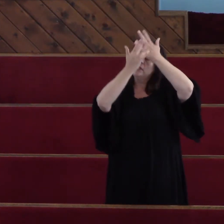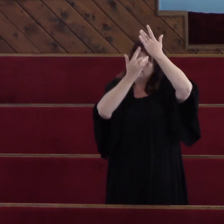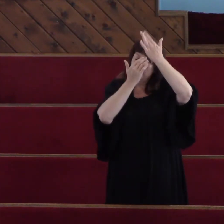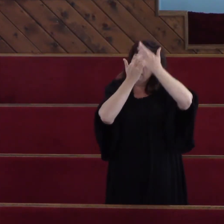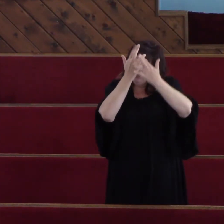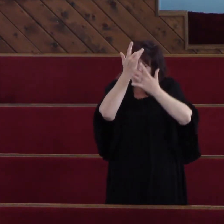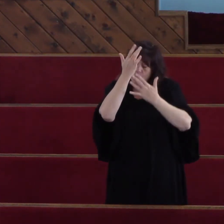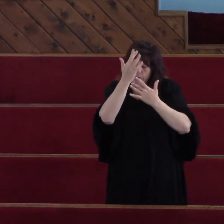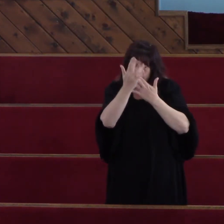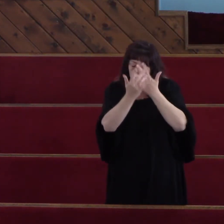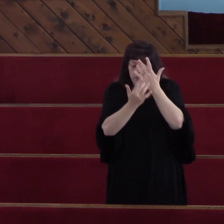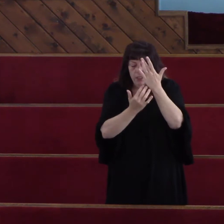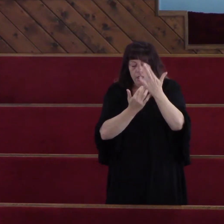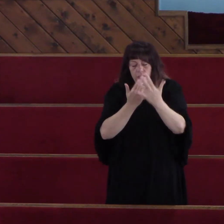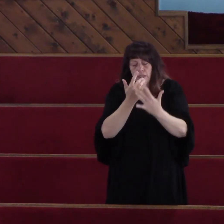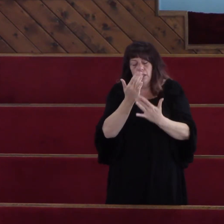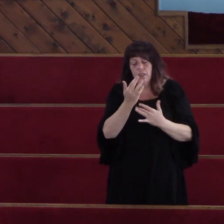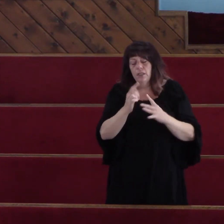Lord